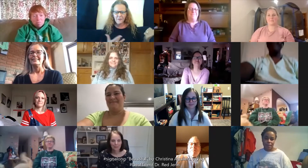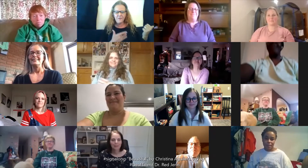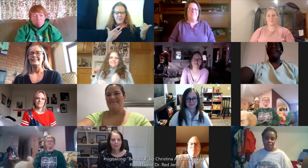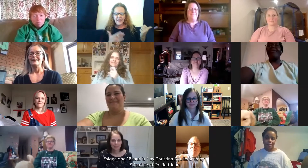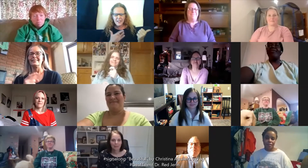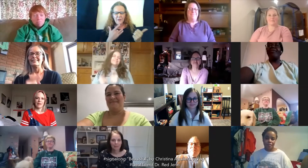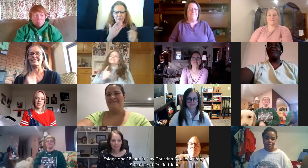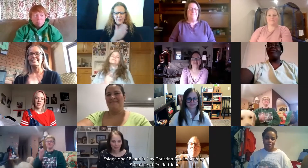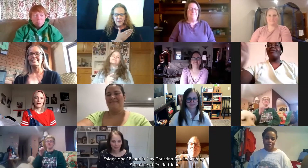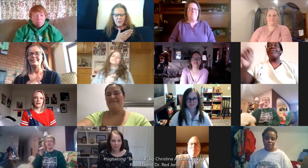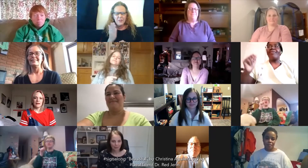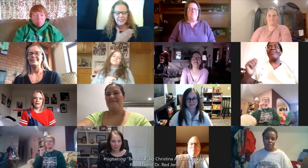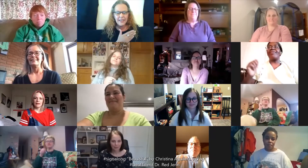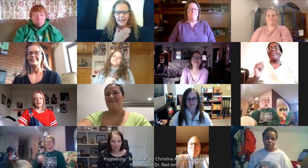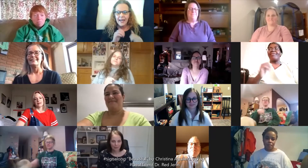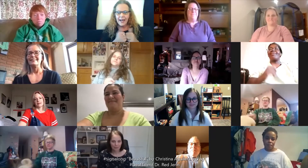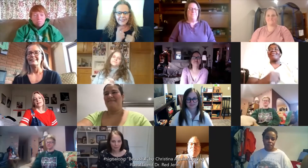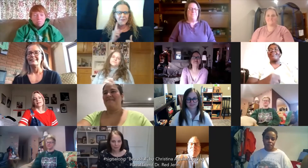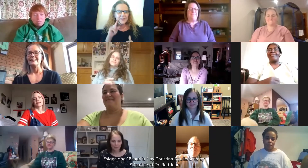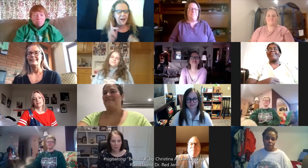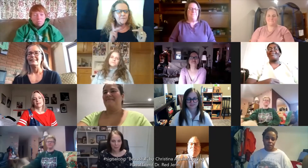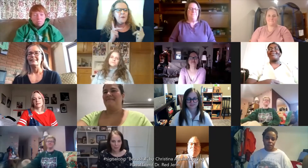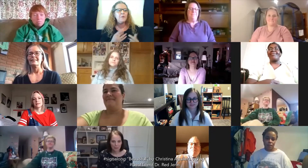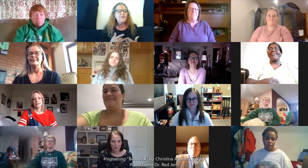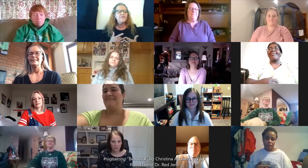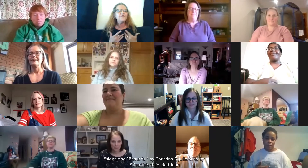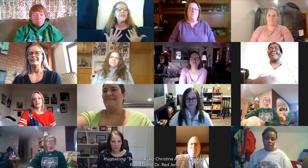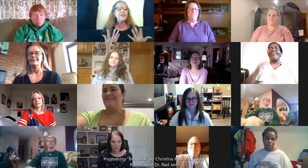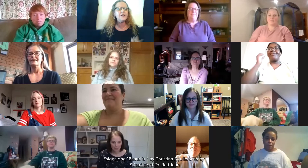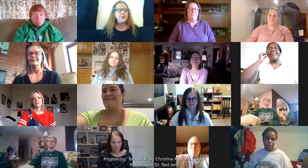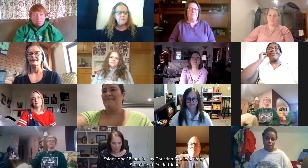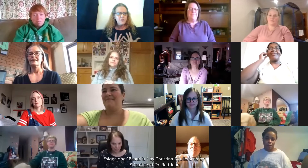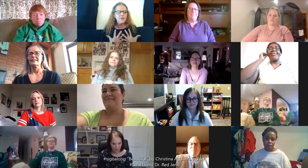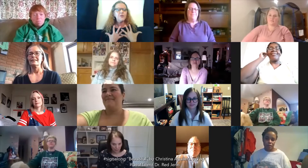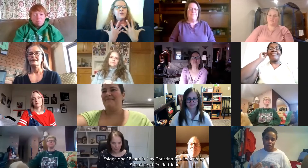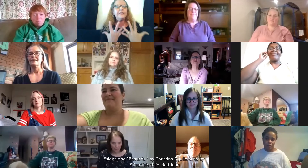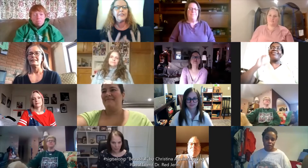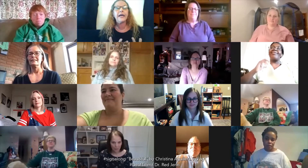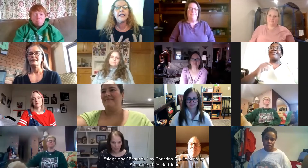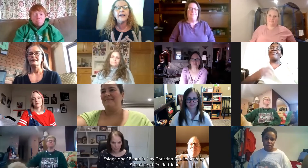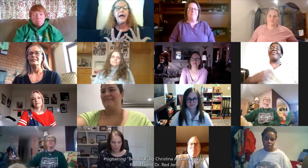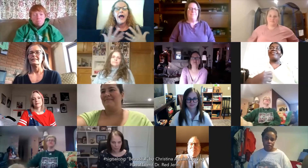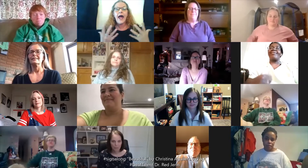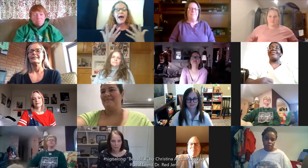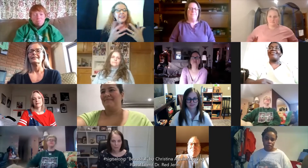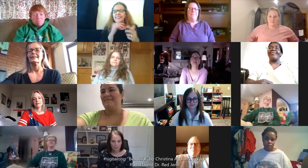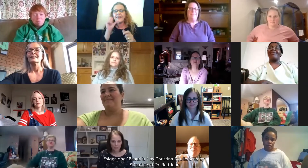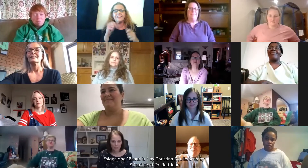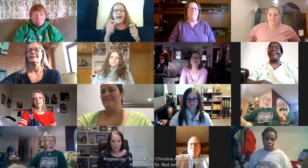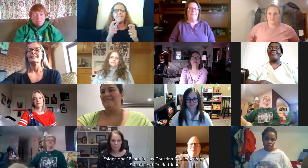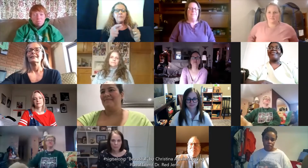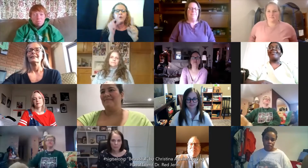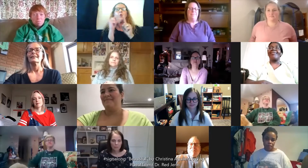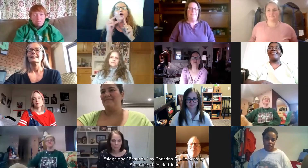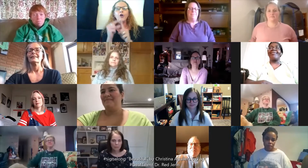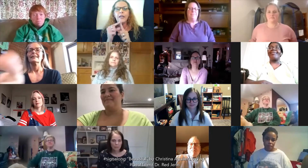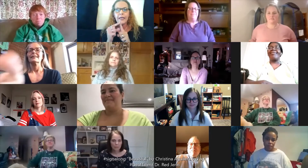feel music that's how deaf people feel the music and it doesn't have to be wordy